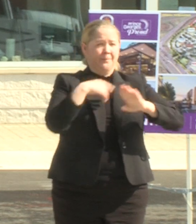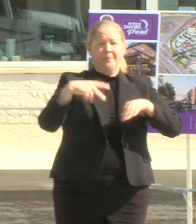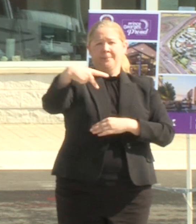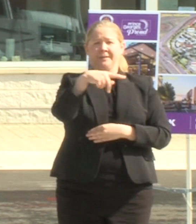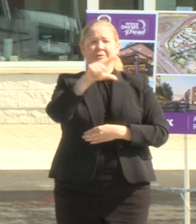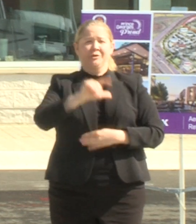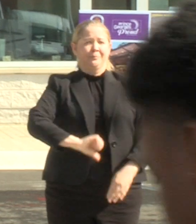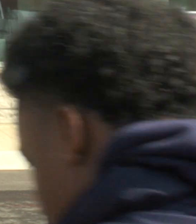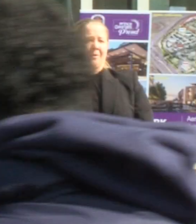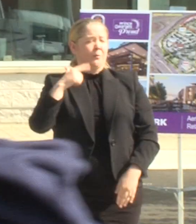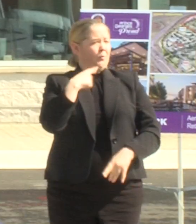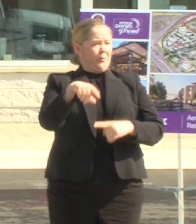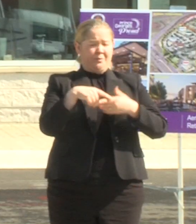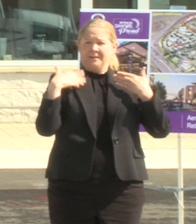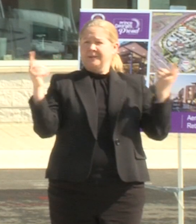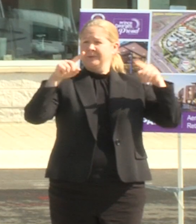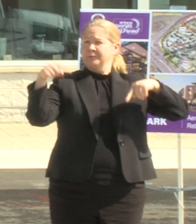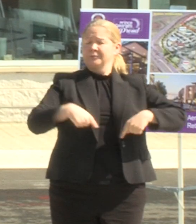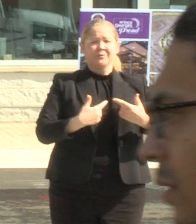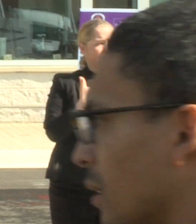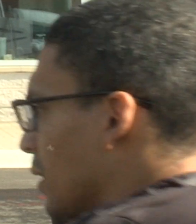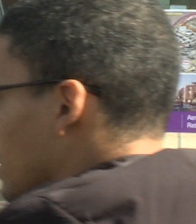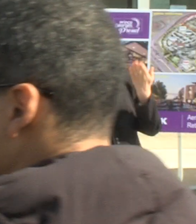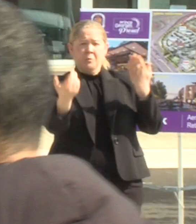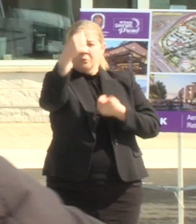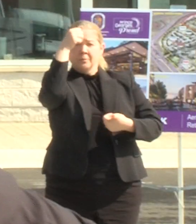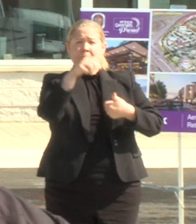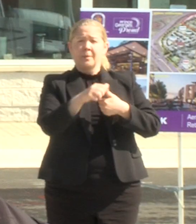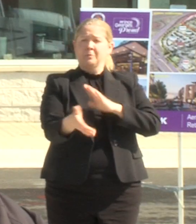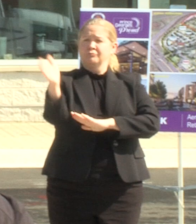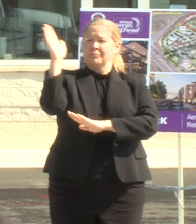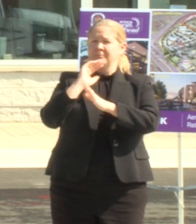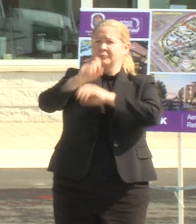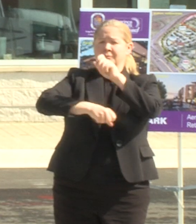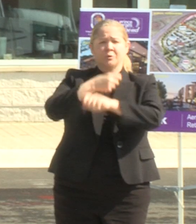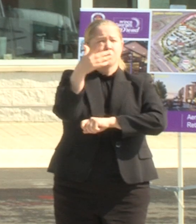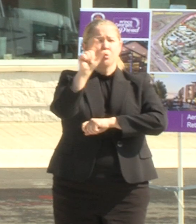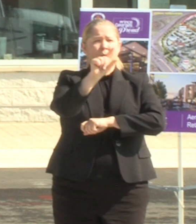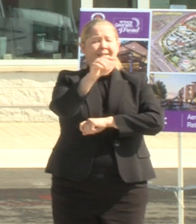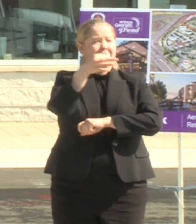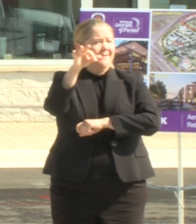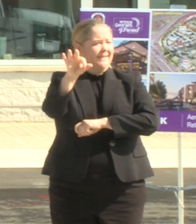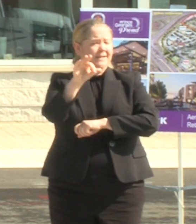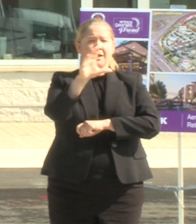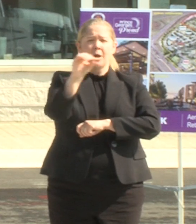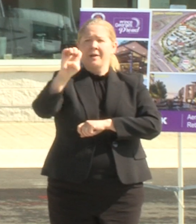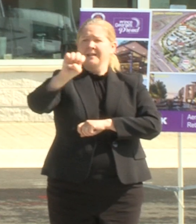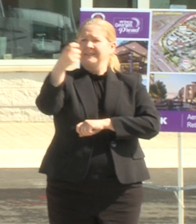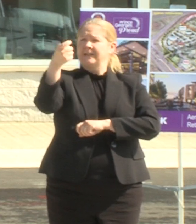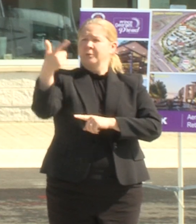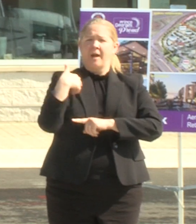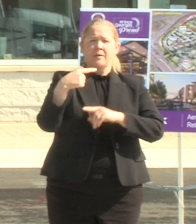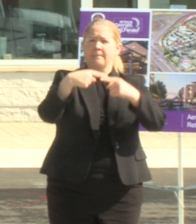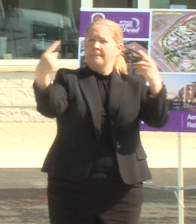as we stand here at Hampton Park Mall some of you all may recall that in 2019 right the county executive was here there was a bank